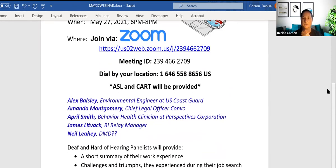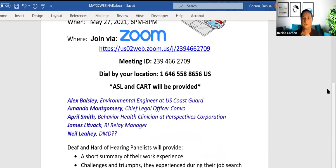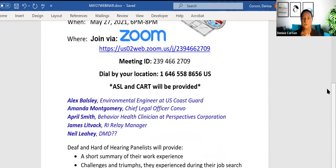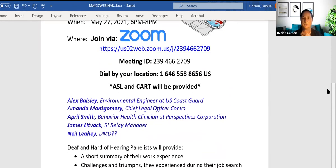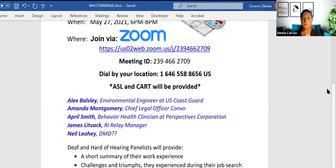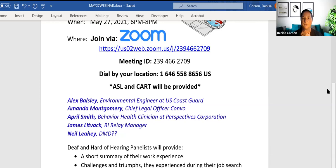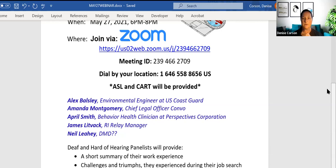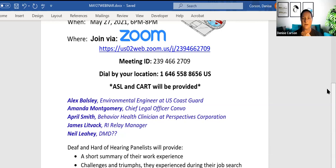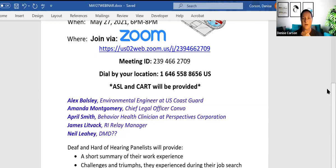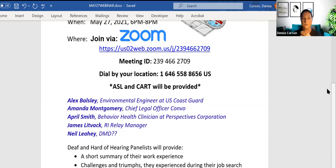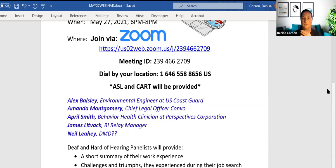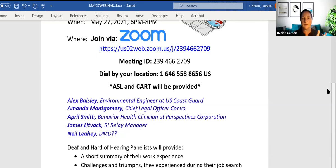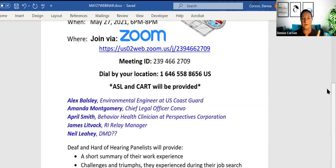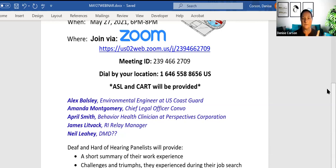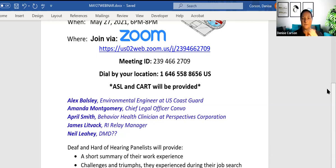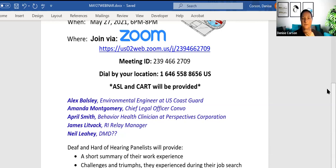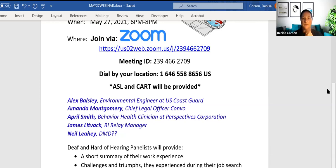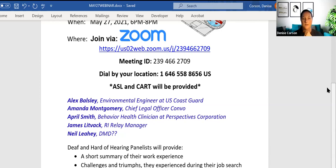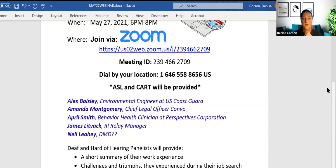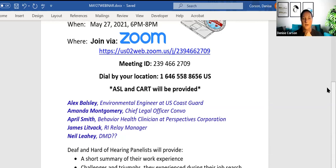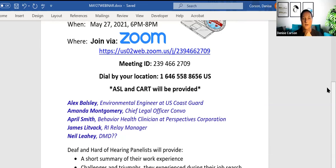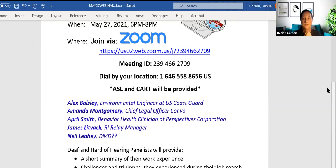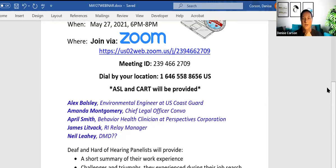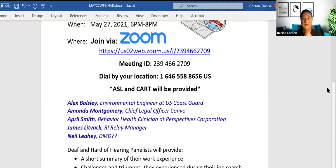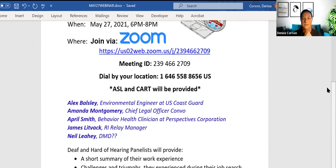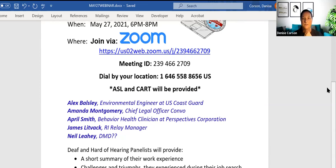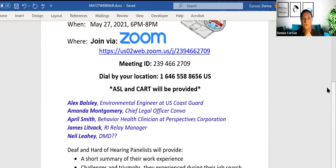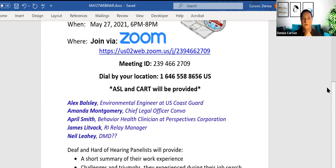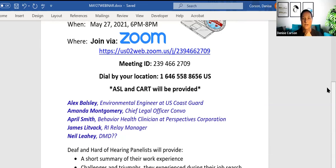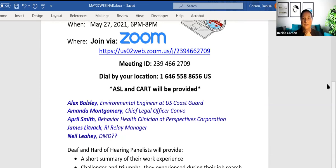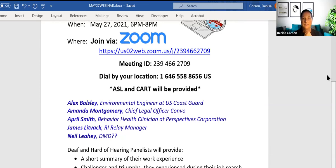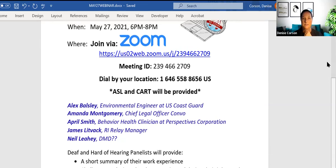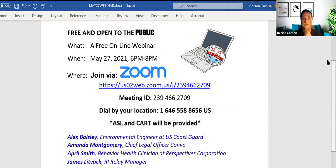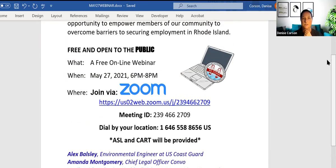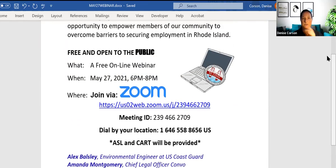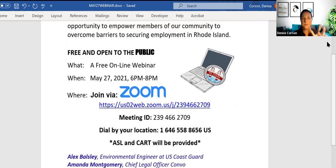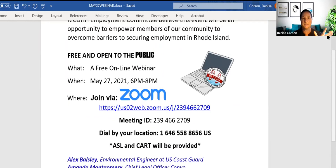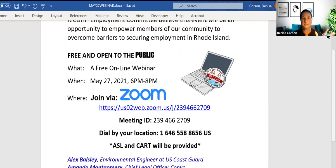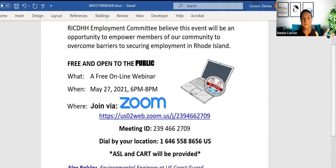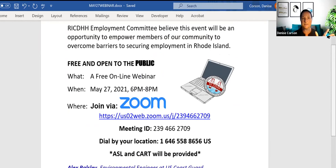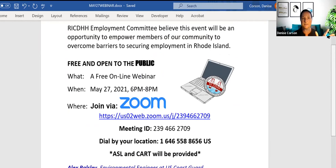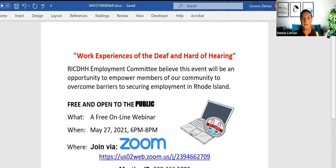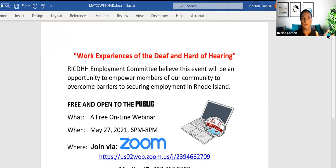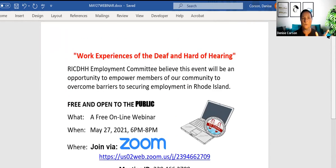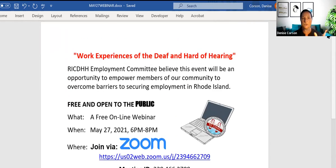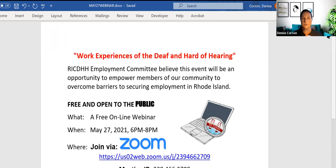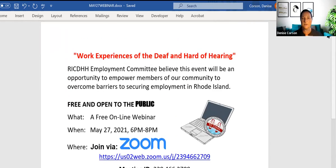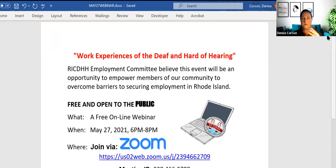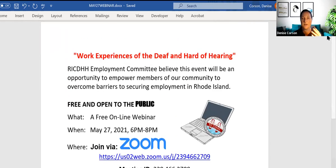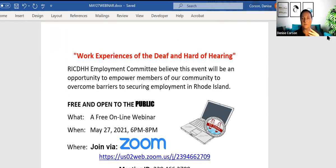to figure it out. So that is what our next discussion. So basically the title, which we've kind